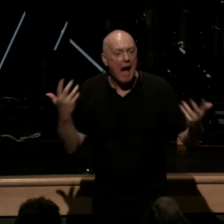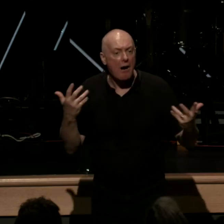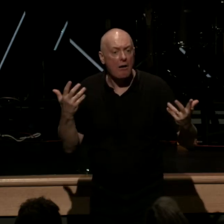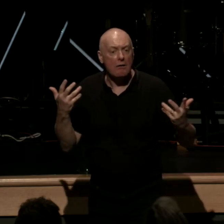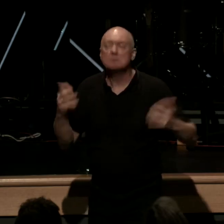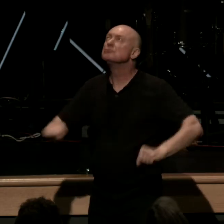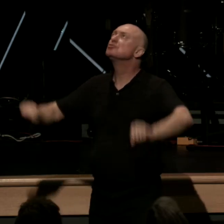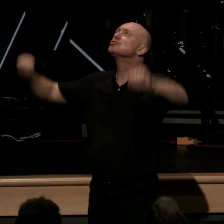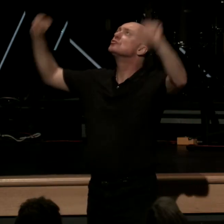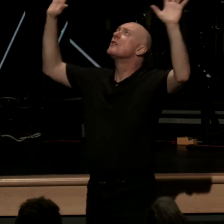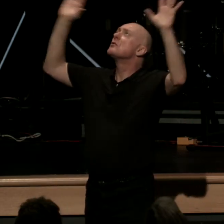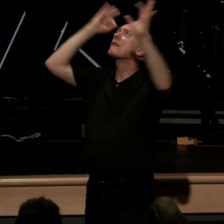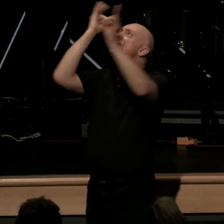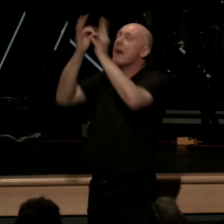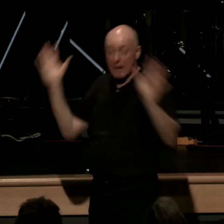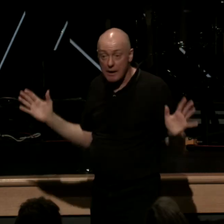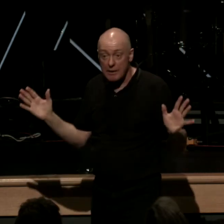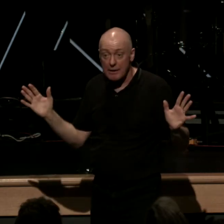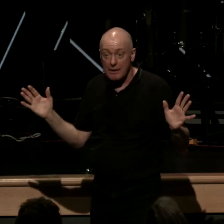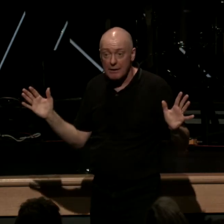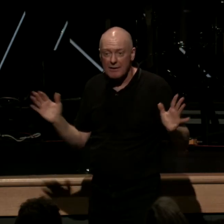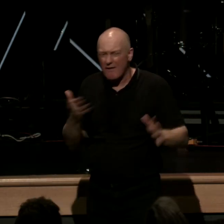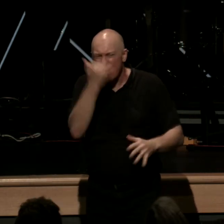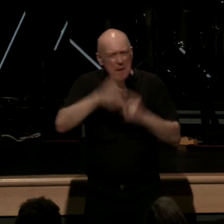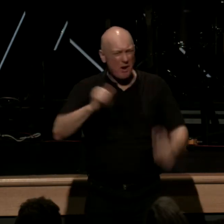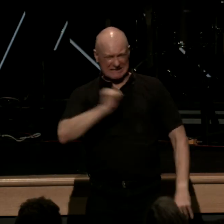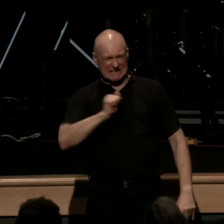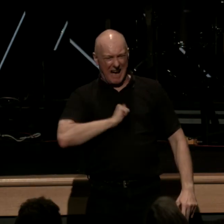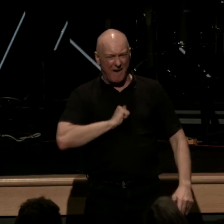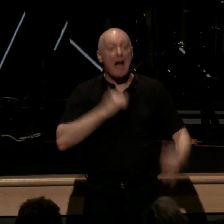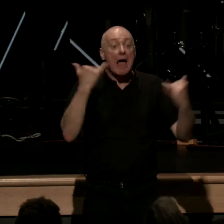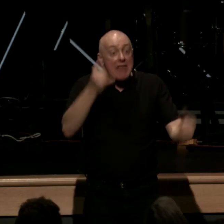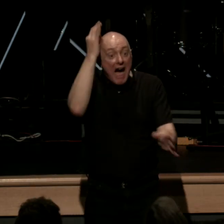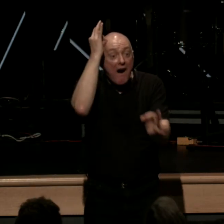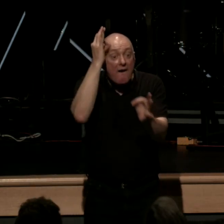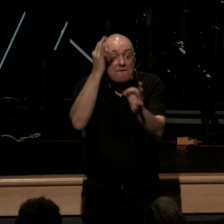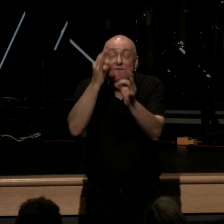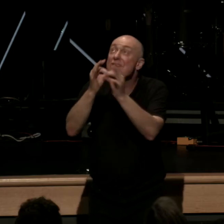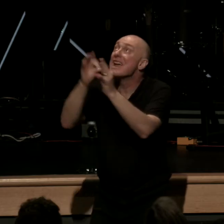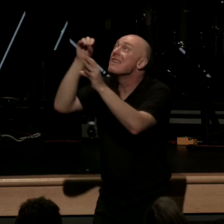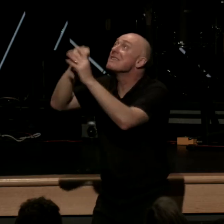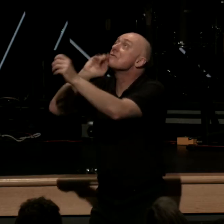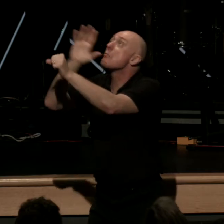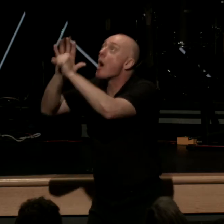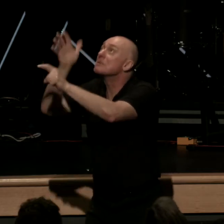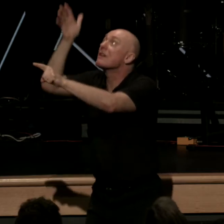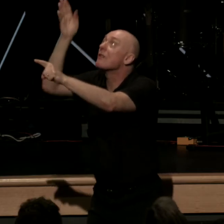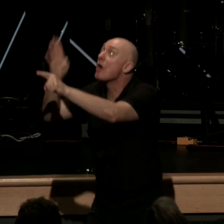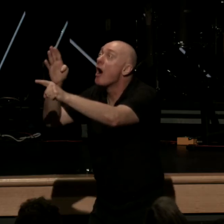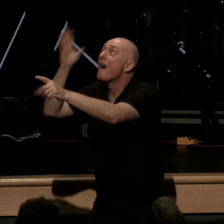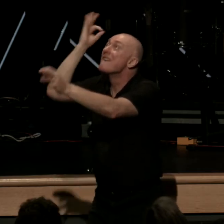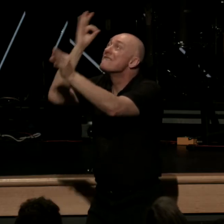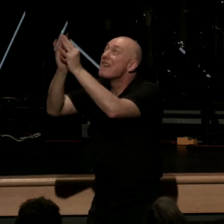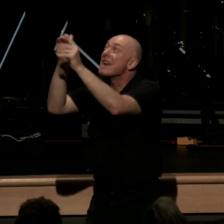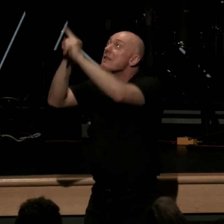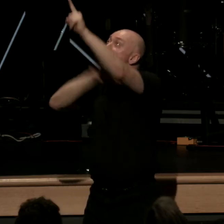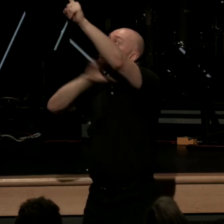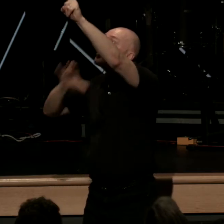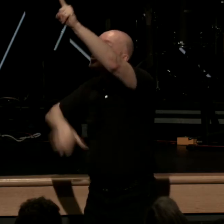see what happens forget self faith now in the promise of God and in the God and the Christ of that promise as set